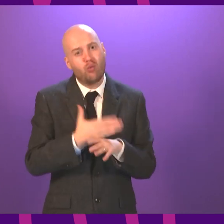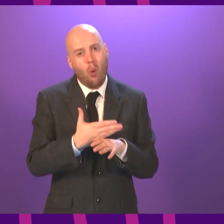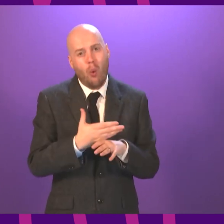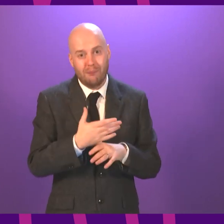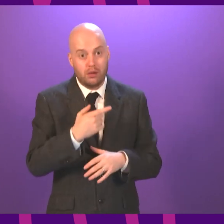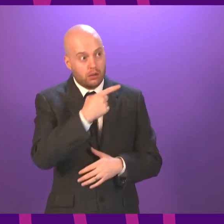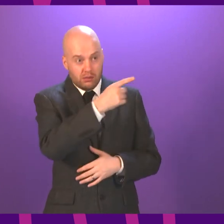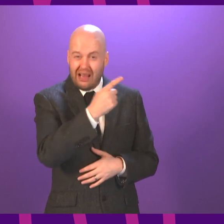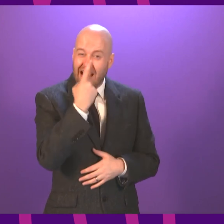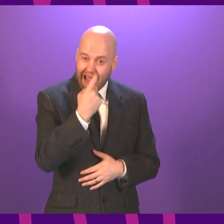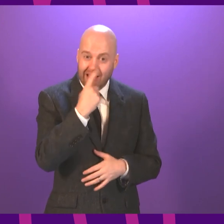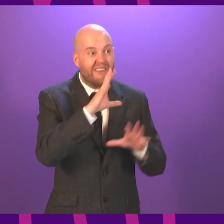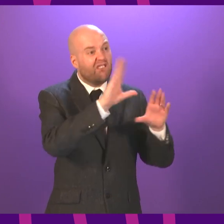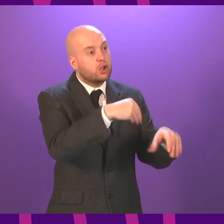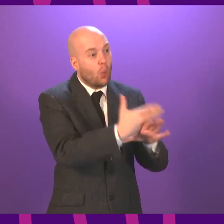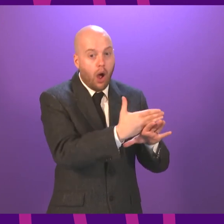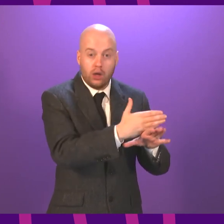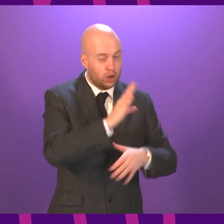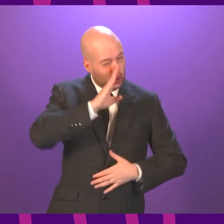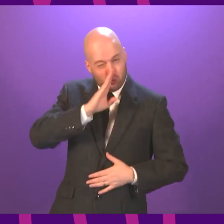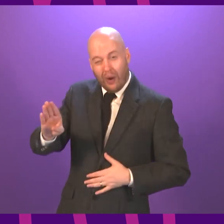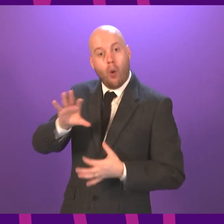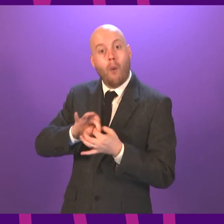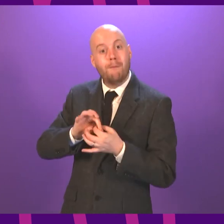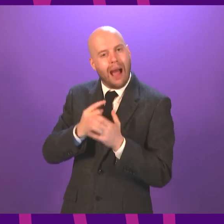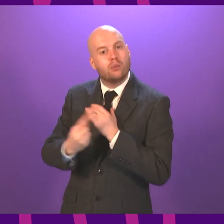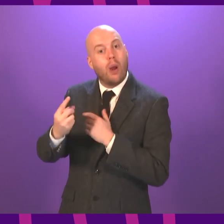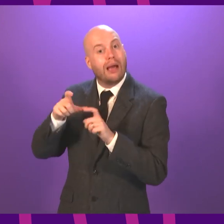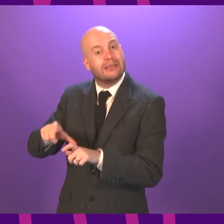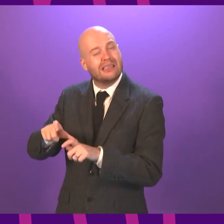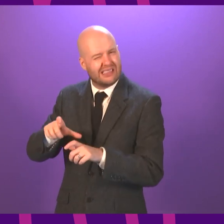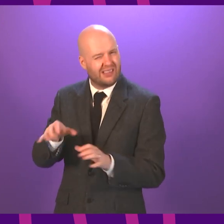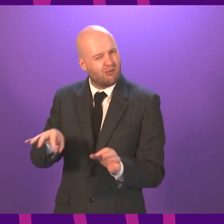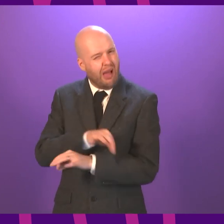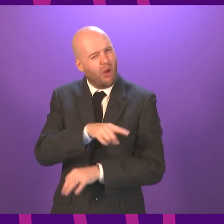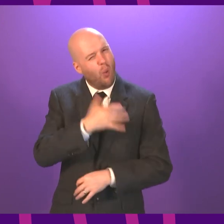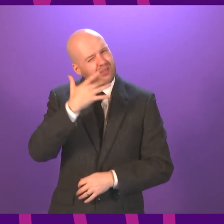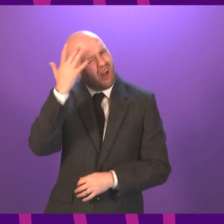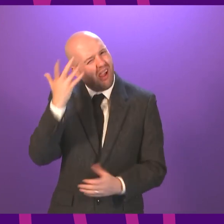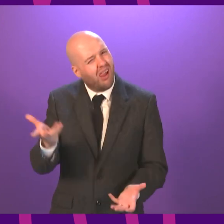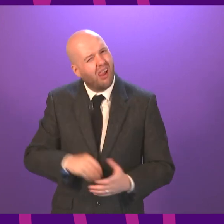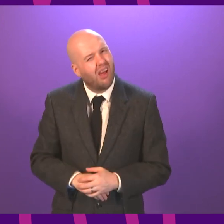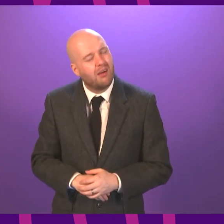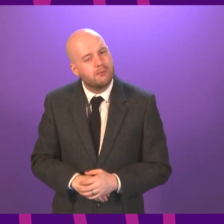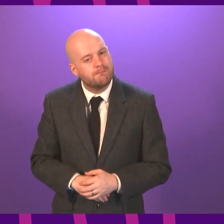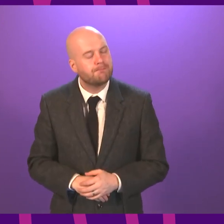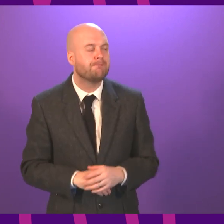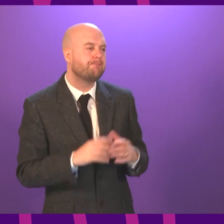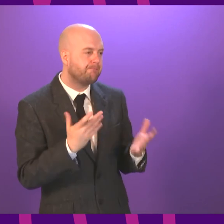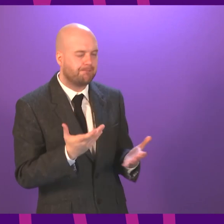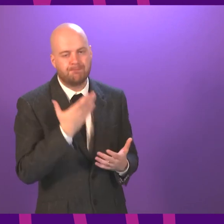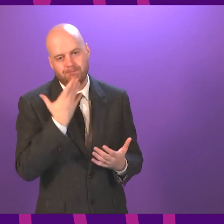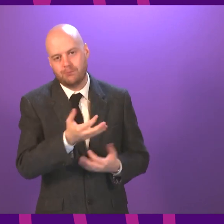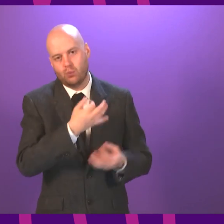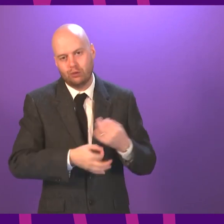isolate at home? First Minister. We will continue to keep all of these things under review. my principal obligation,